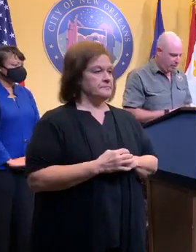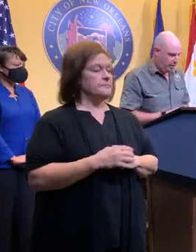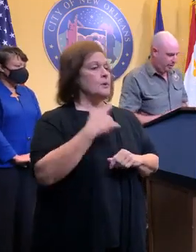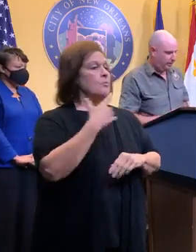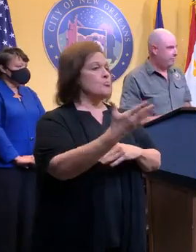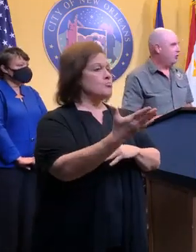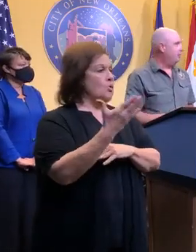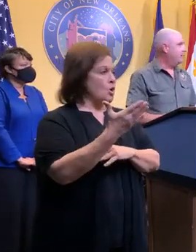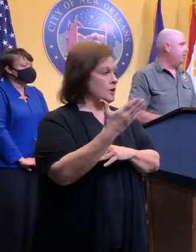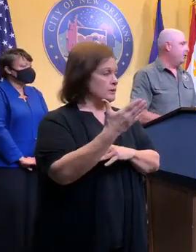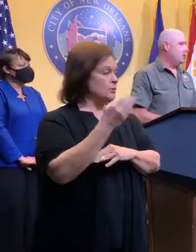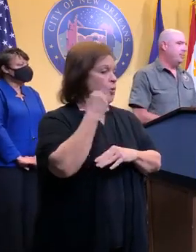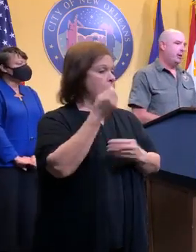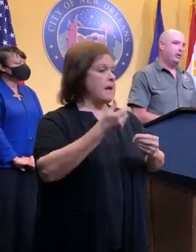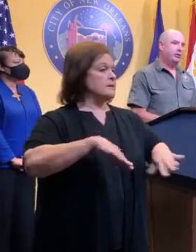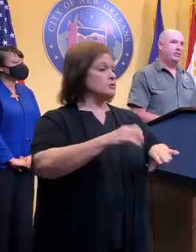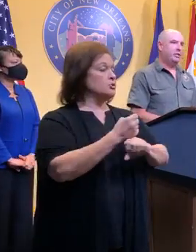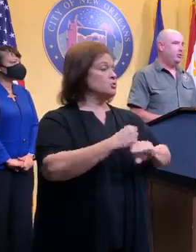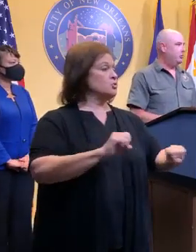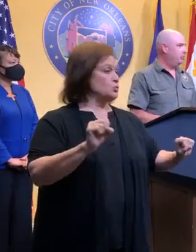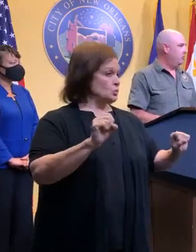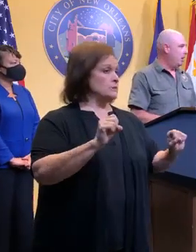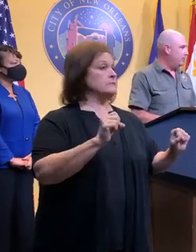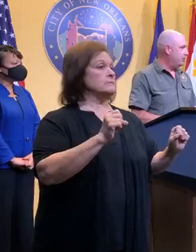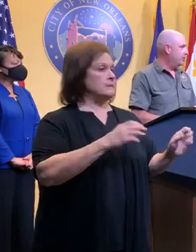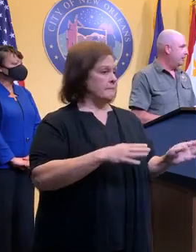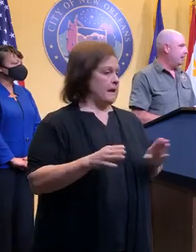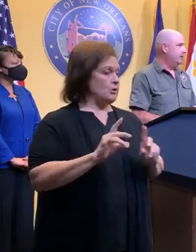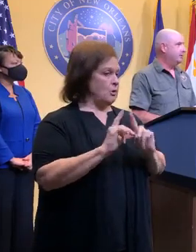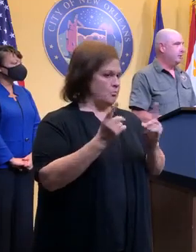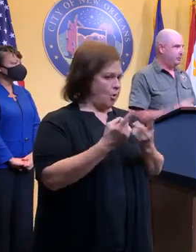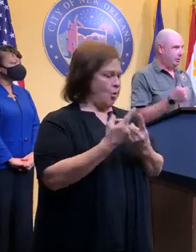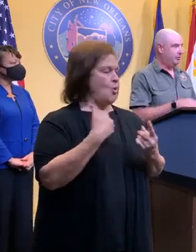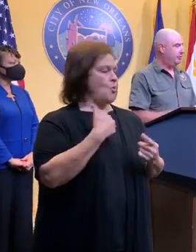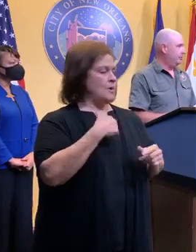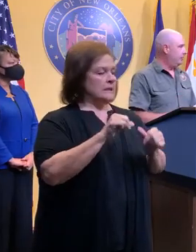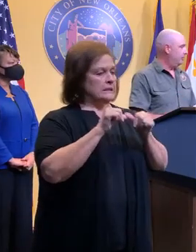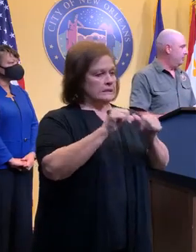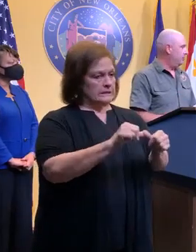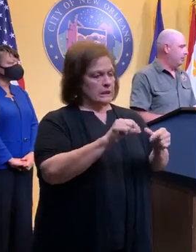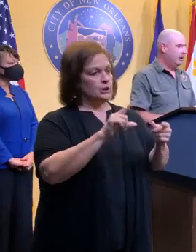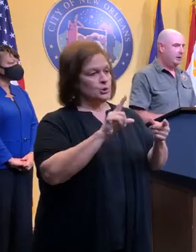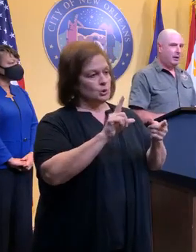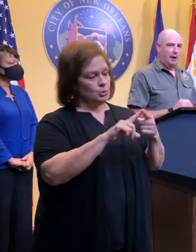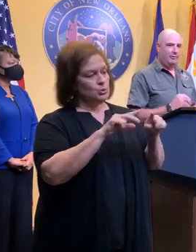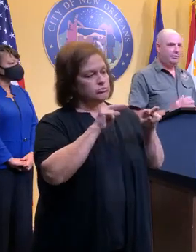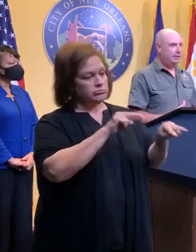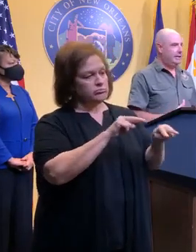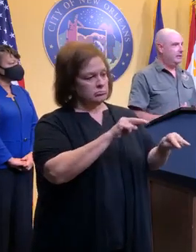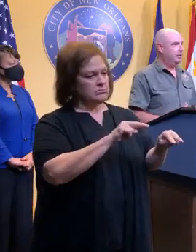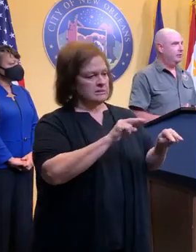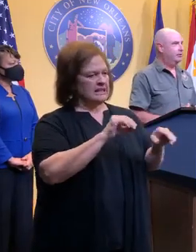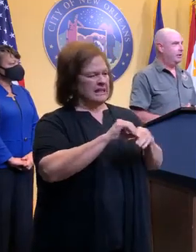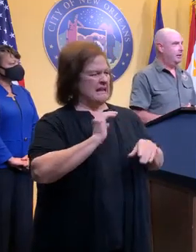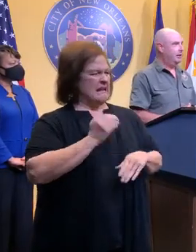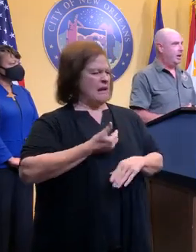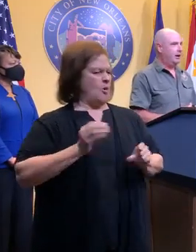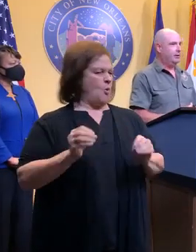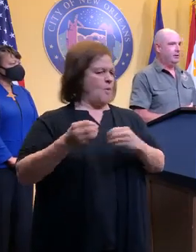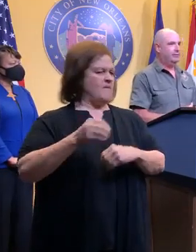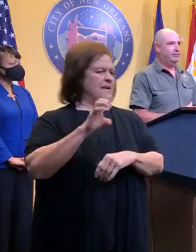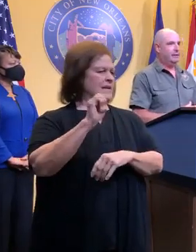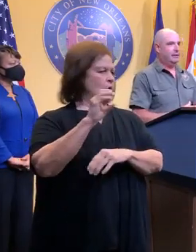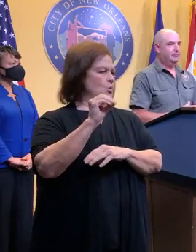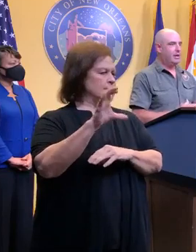Good morning, everyone. The Office of Homeland Security and Emergency Preparedness continues to monitor Hurricane Delta upstairs in the city's EOC. Obviously, there's